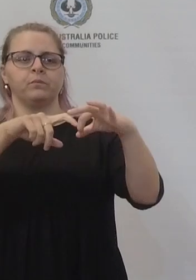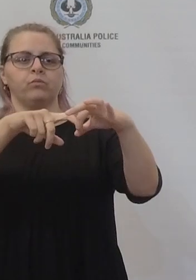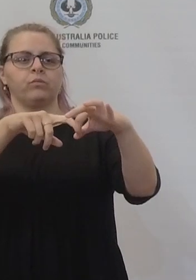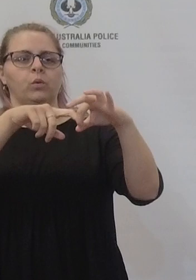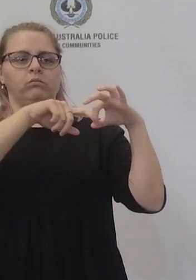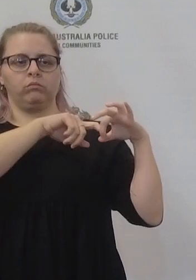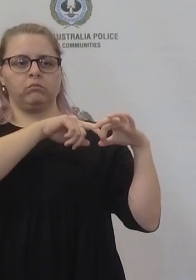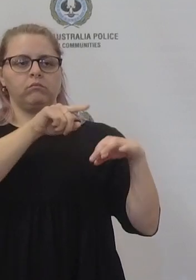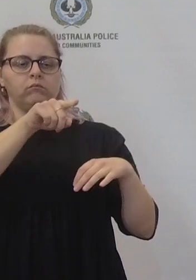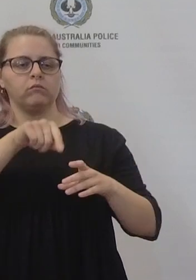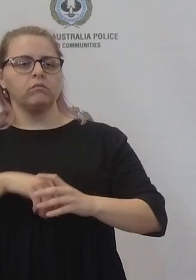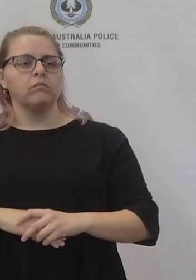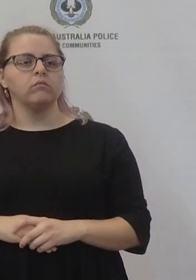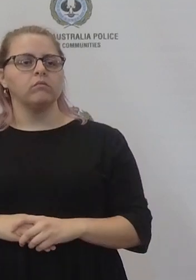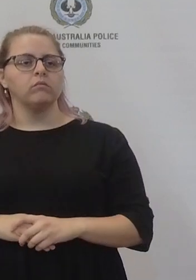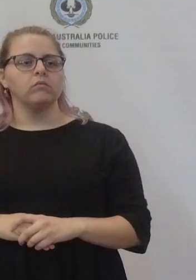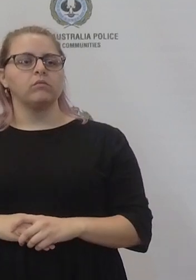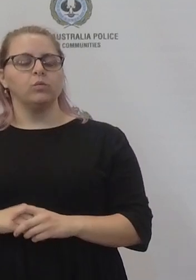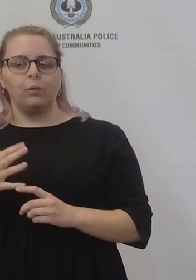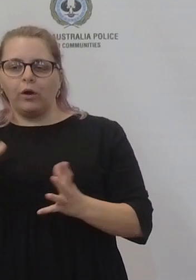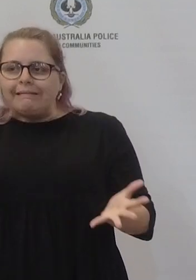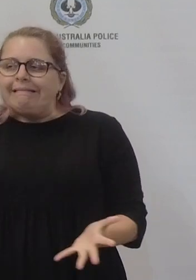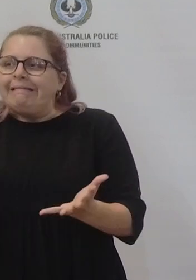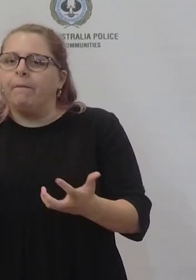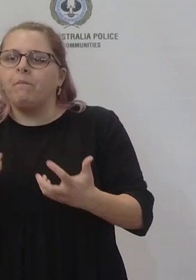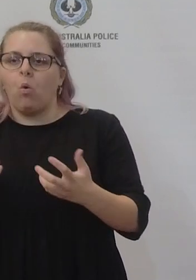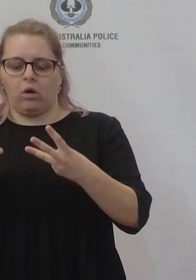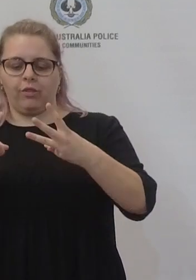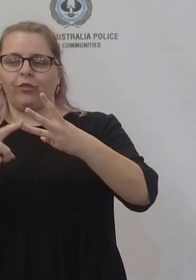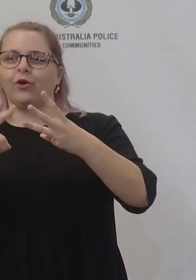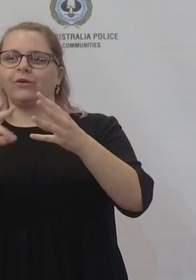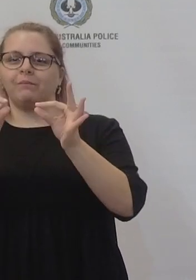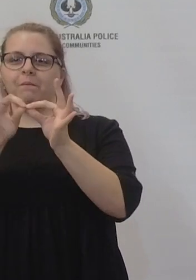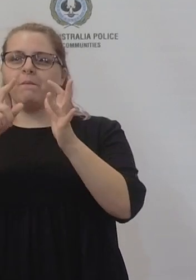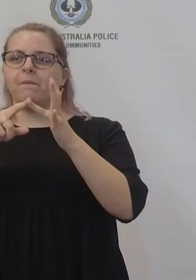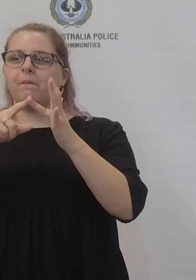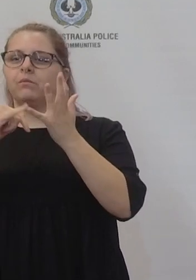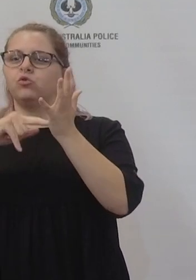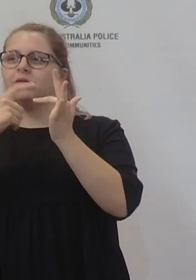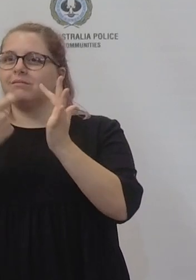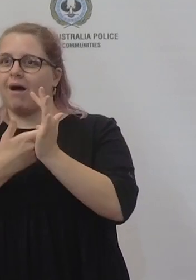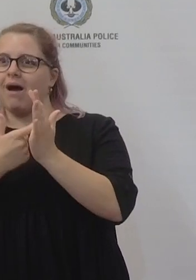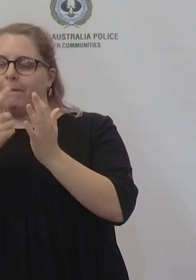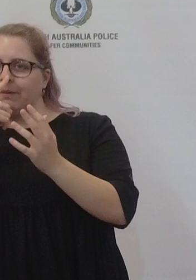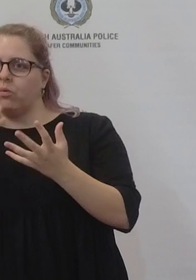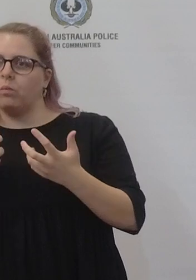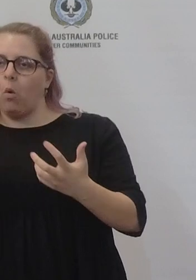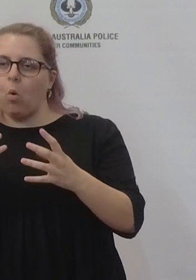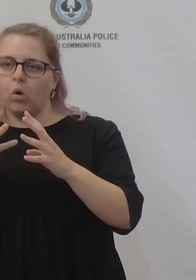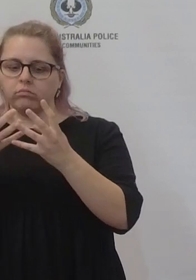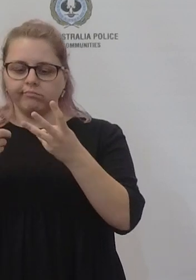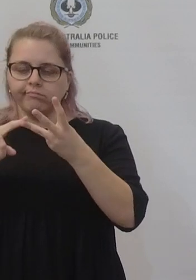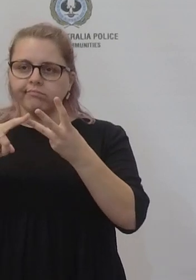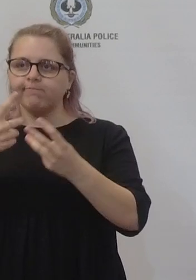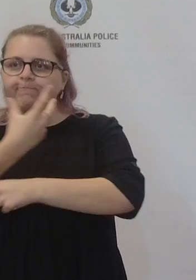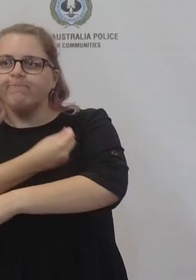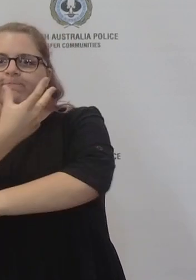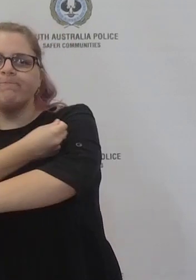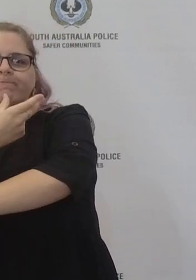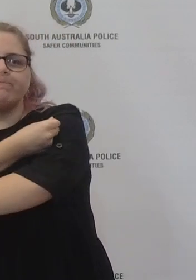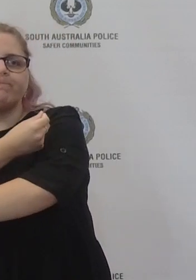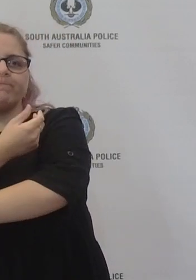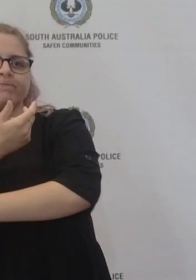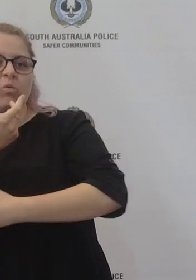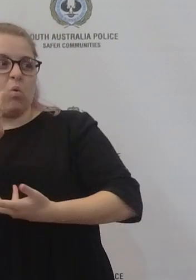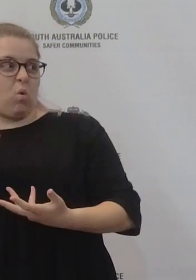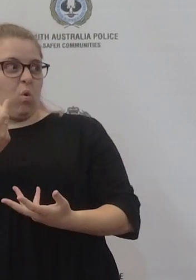campaign to boost the booster rate so are we vaccinated enough now that we can take these mandates away or are we still trying to